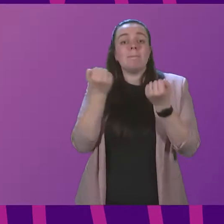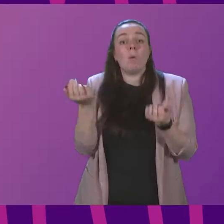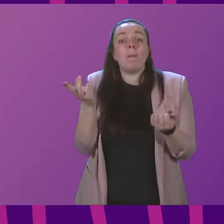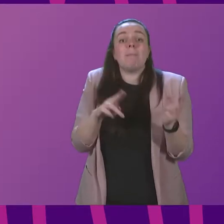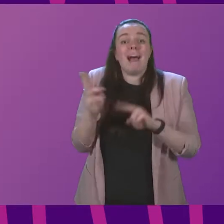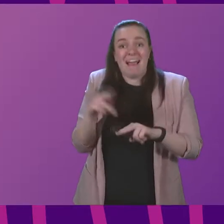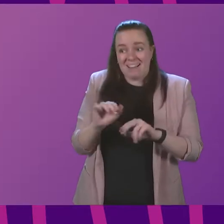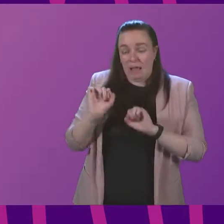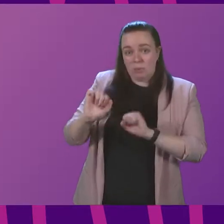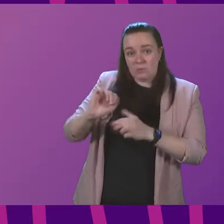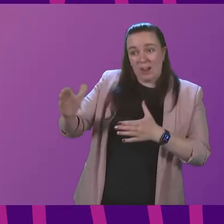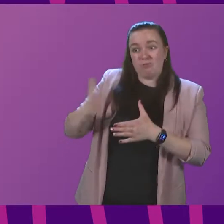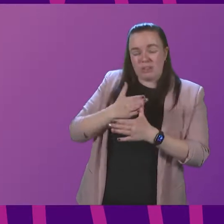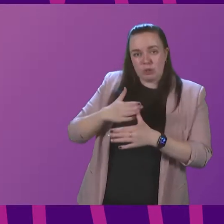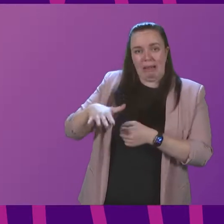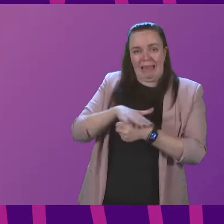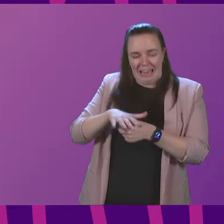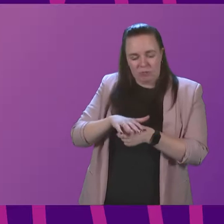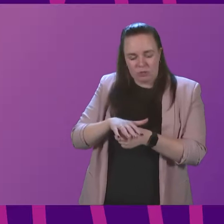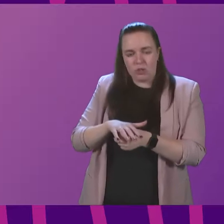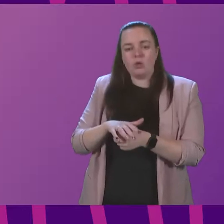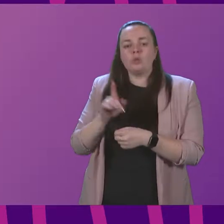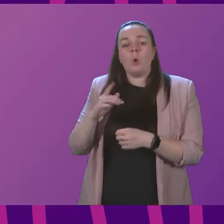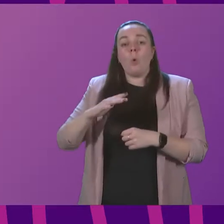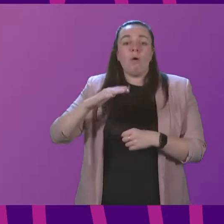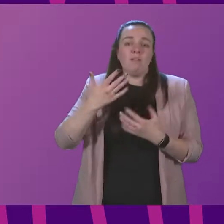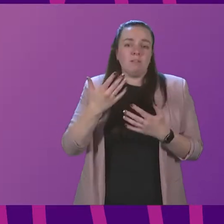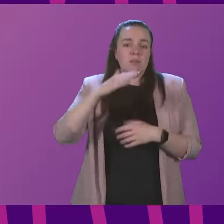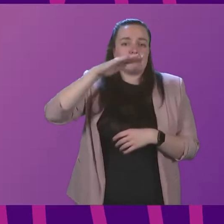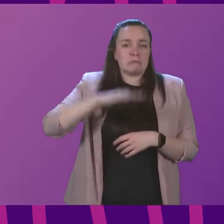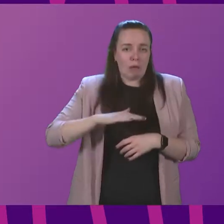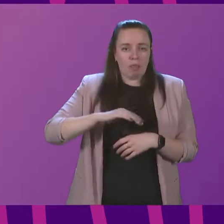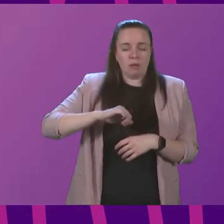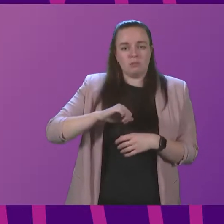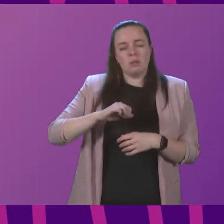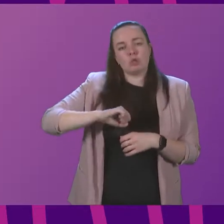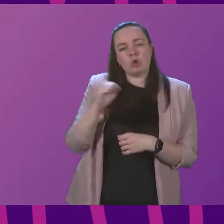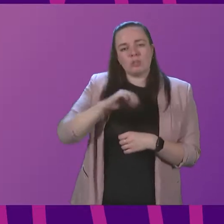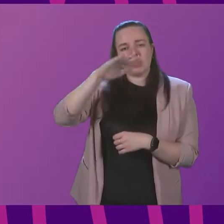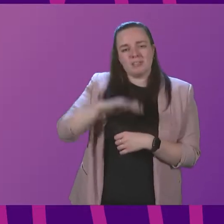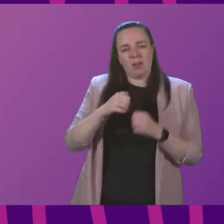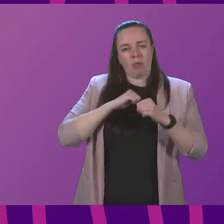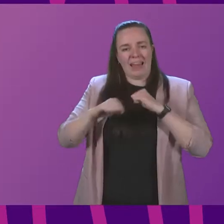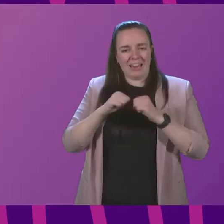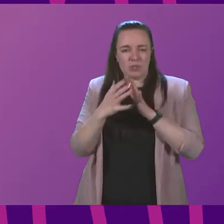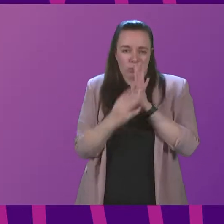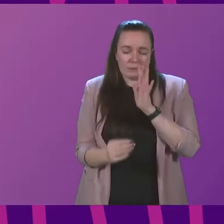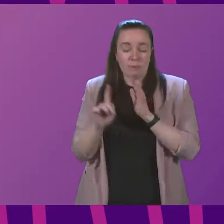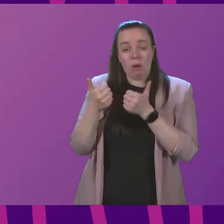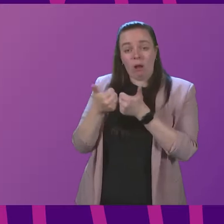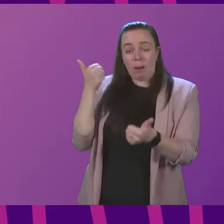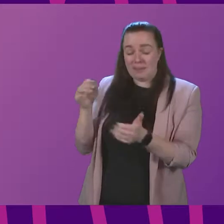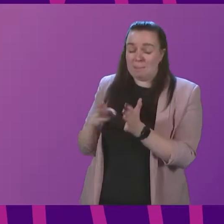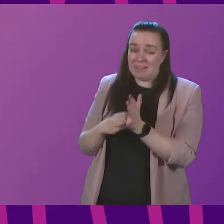in those original network areas. So let's take Scottish and Southern Energy for example a company that Mr